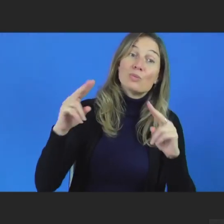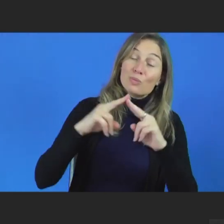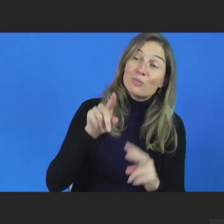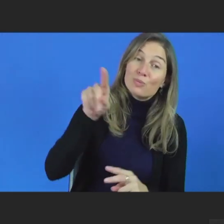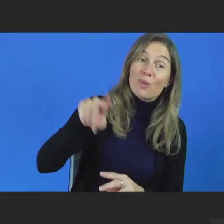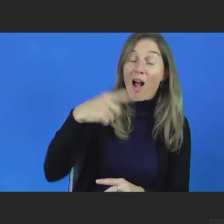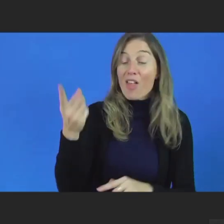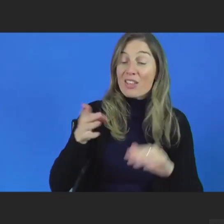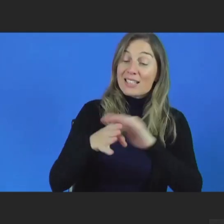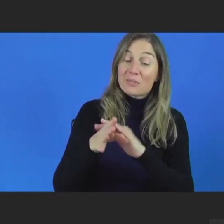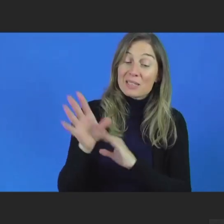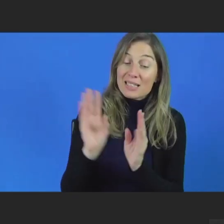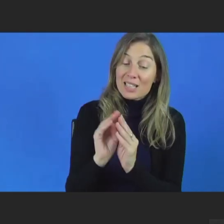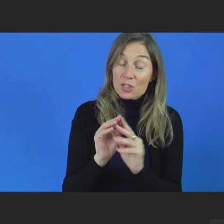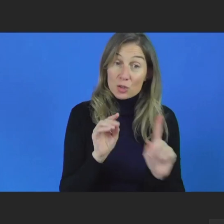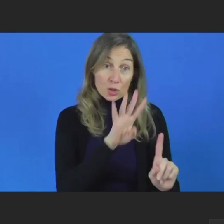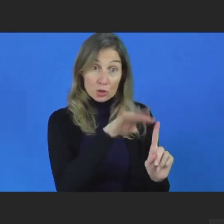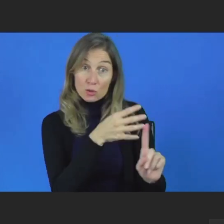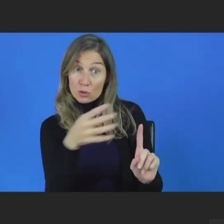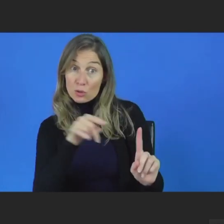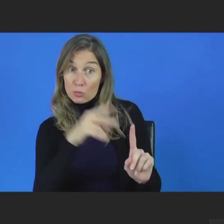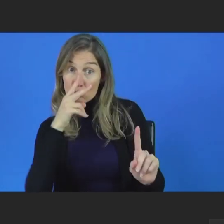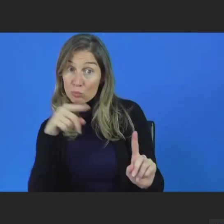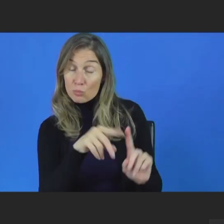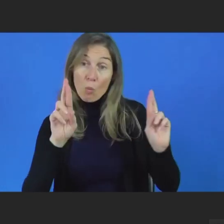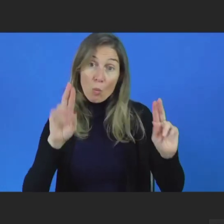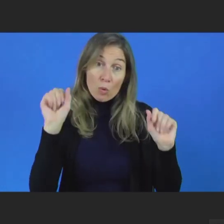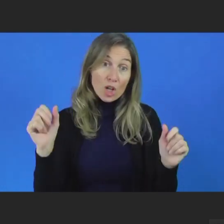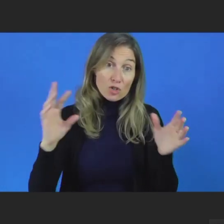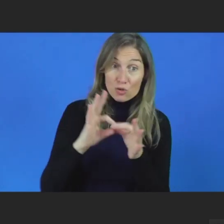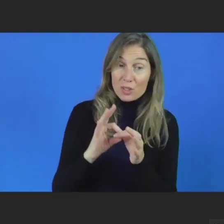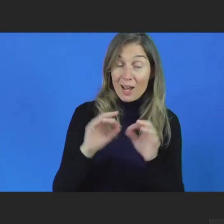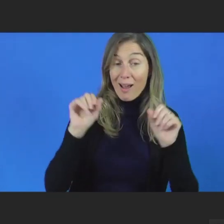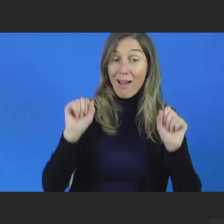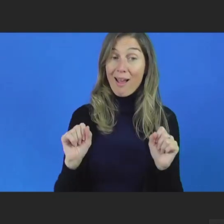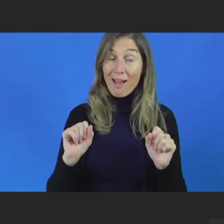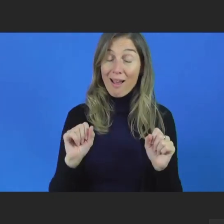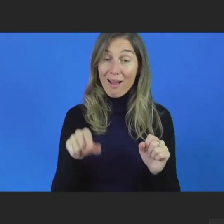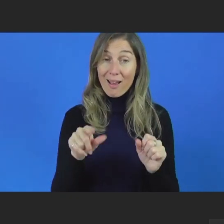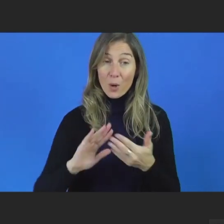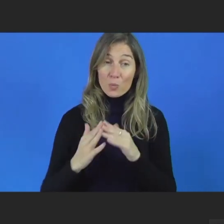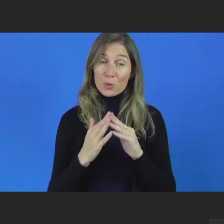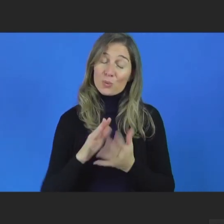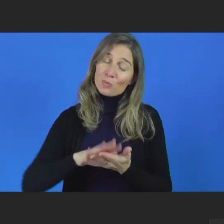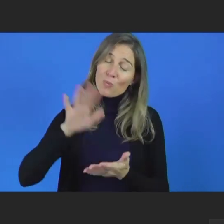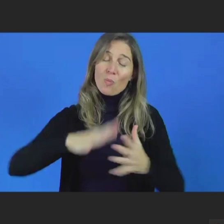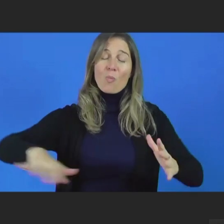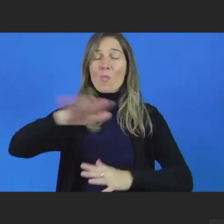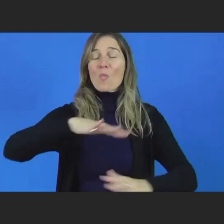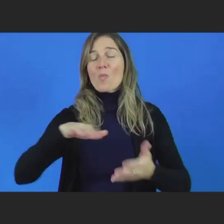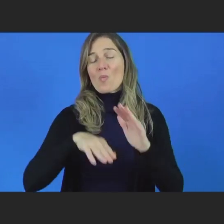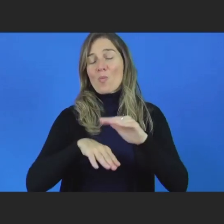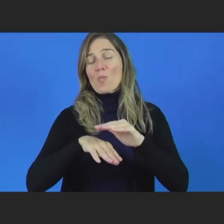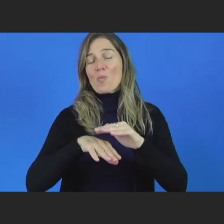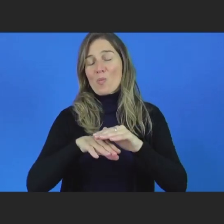them on the schedule and hopefully you can join them and work and we can make the community more accessible so that